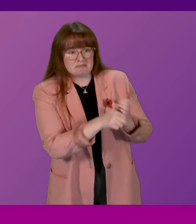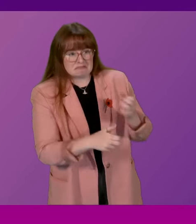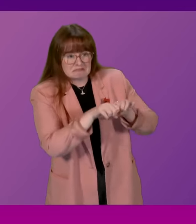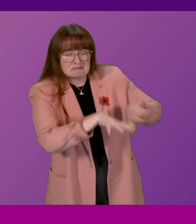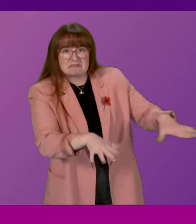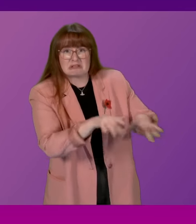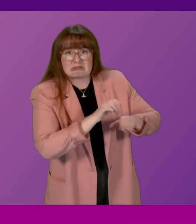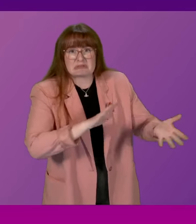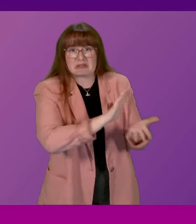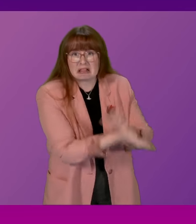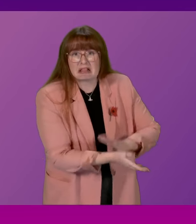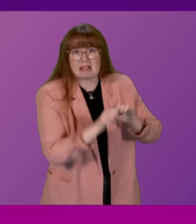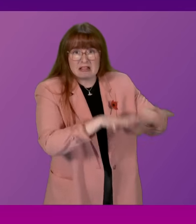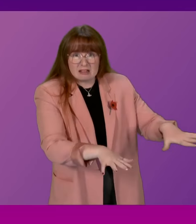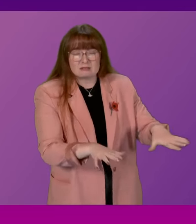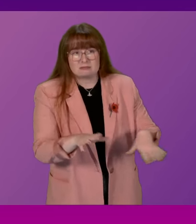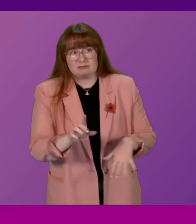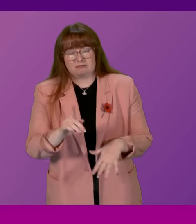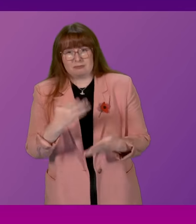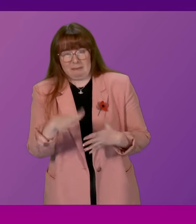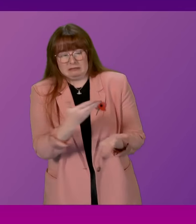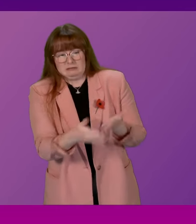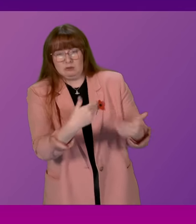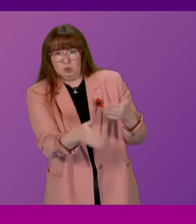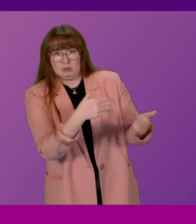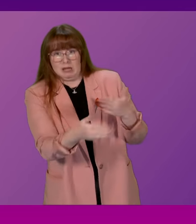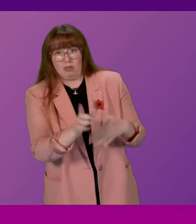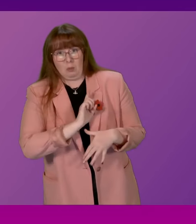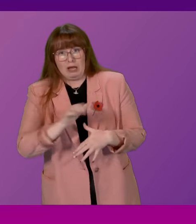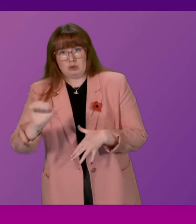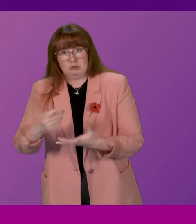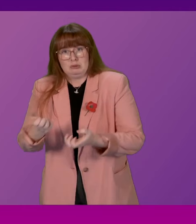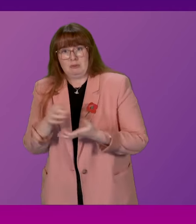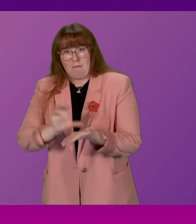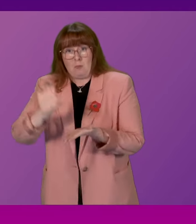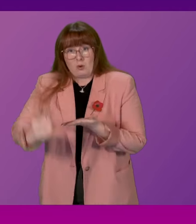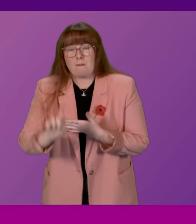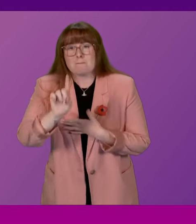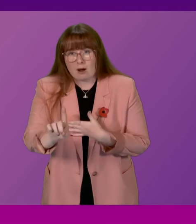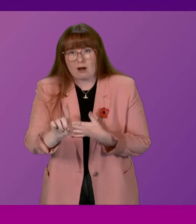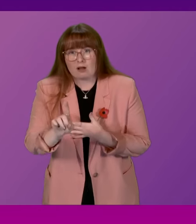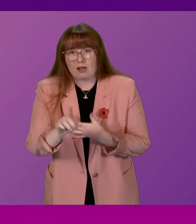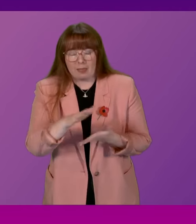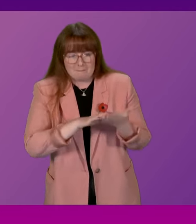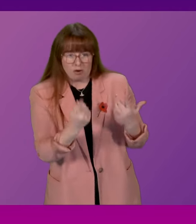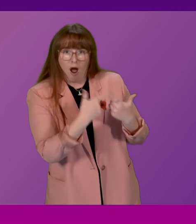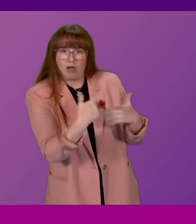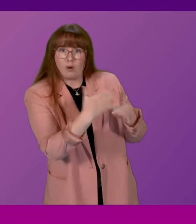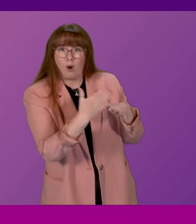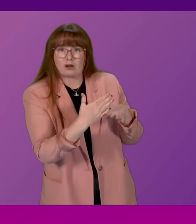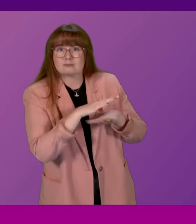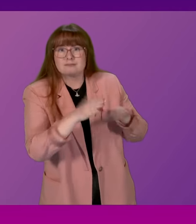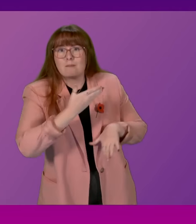question why they did qualify for performance bonuses. But the same executives are withholding a pay rise from their workers unless